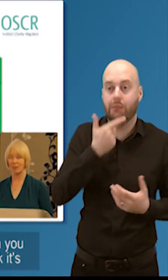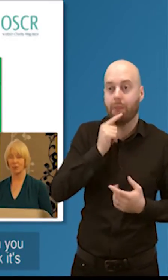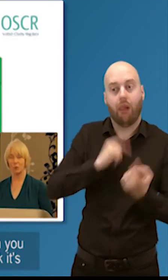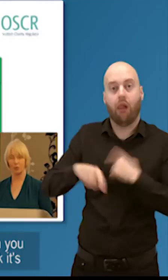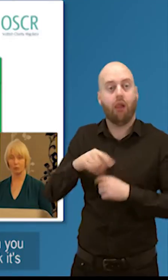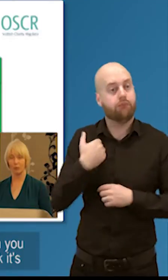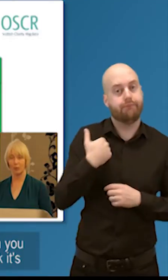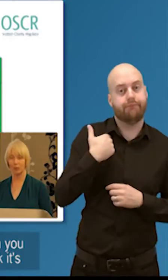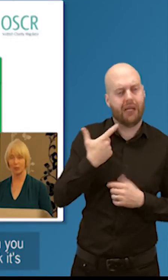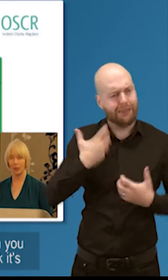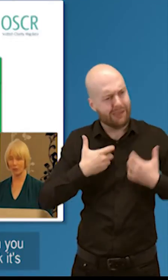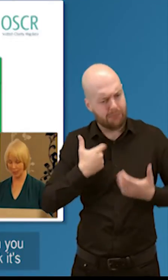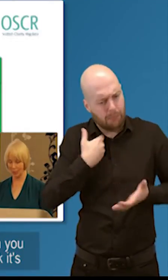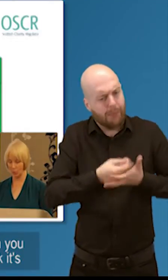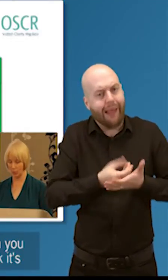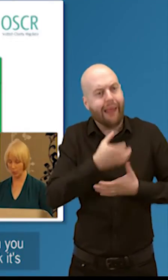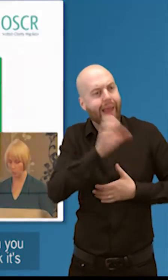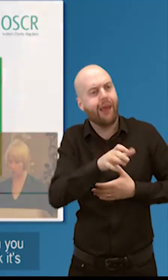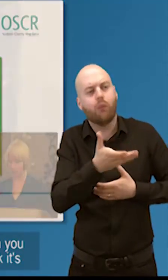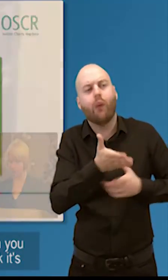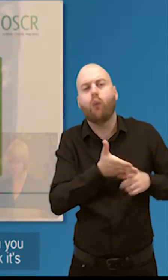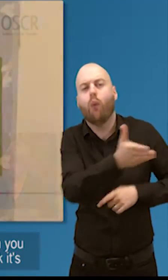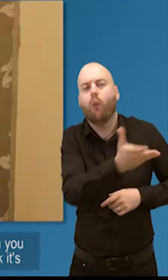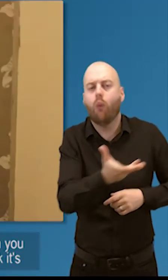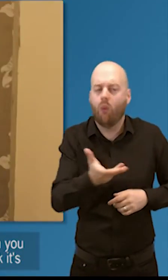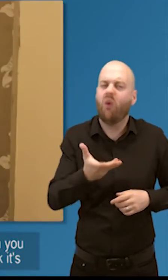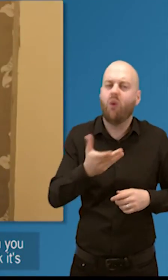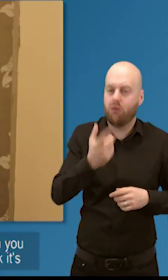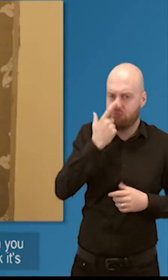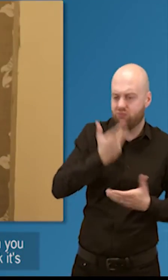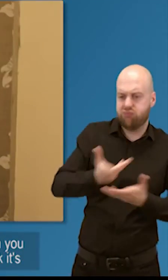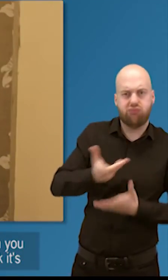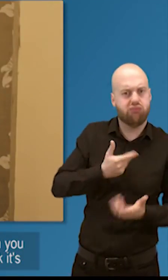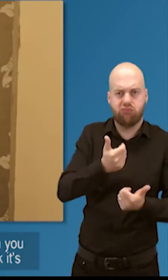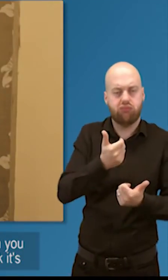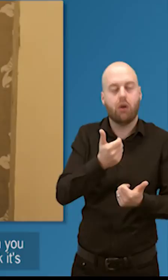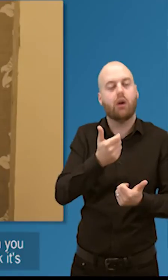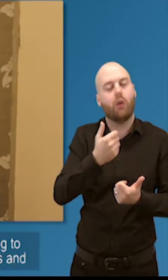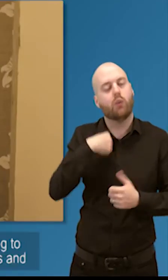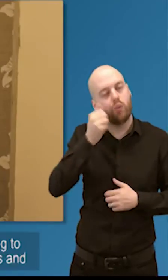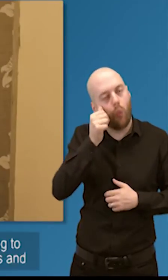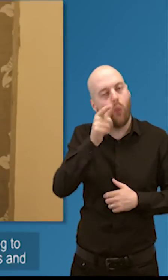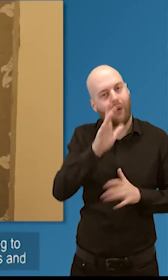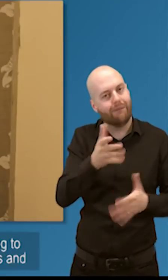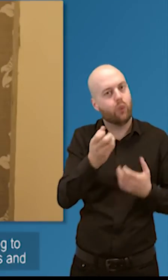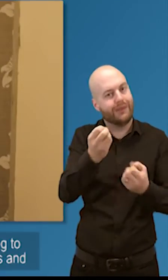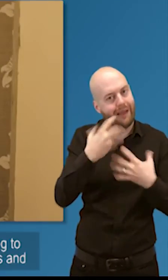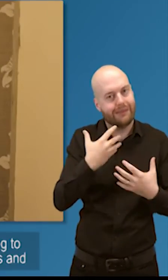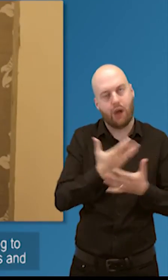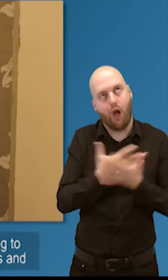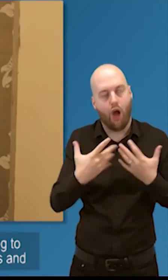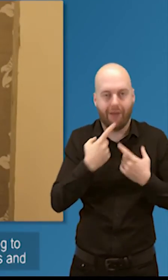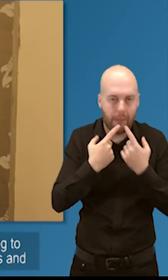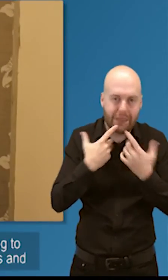have to send us lots of information, then you have to send us your accounts and reports. I think it's quite reassuring that actually people are